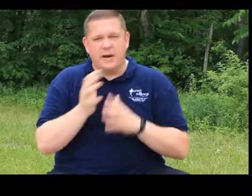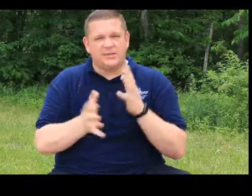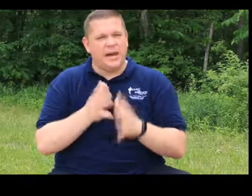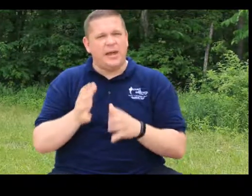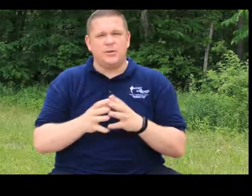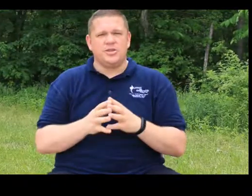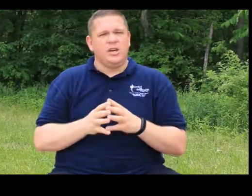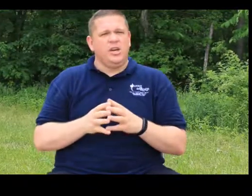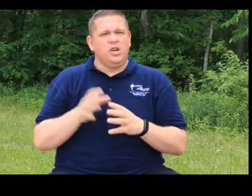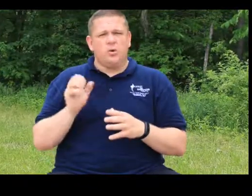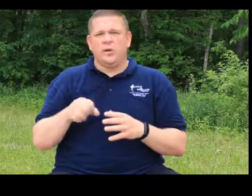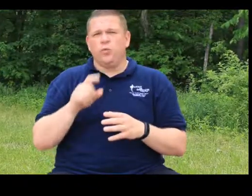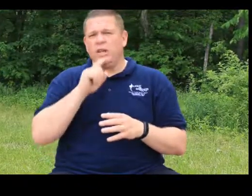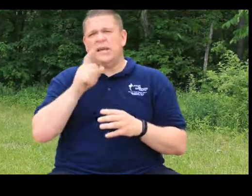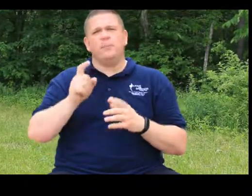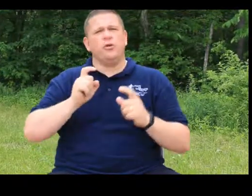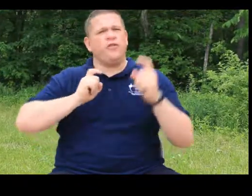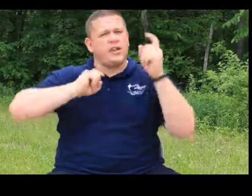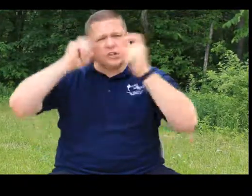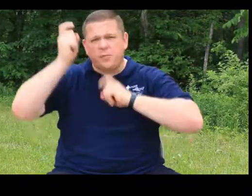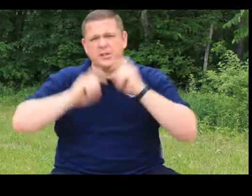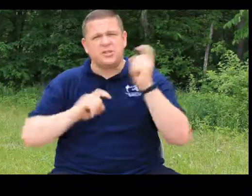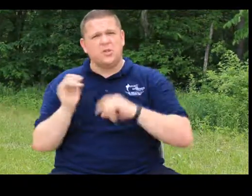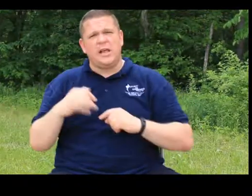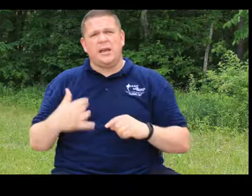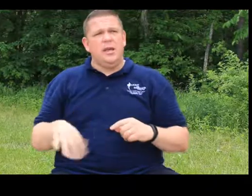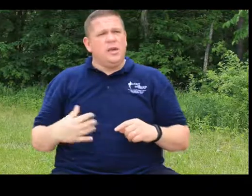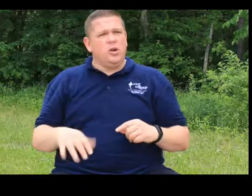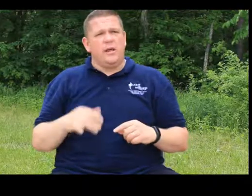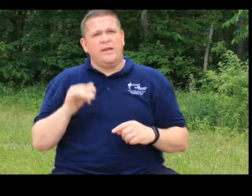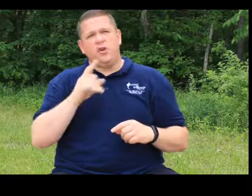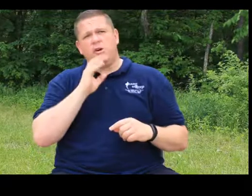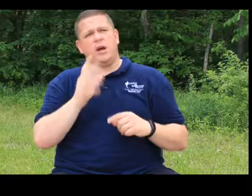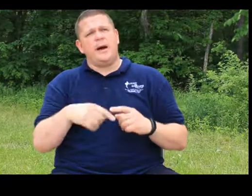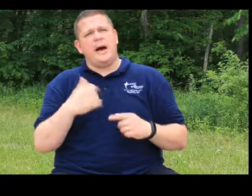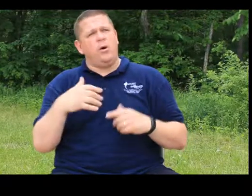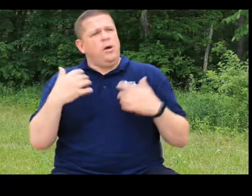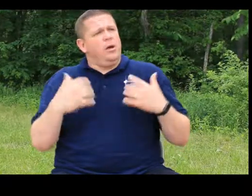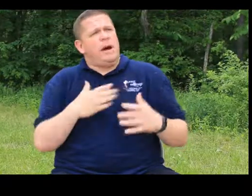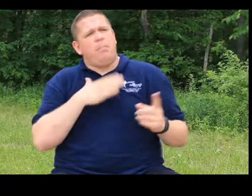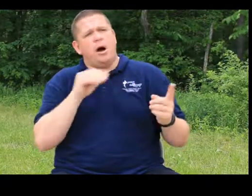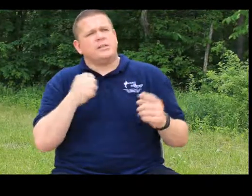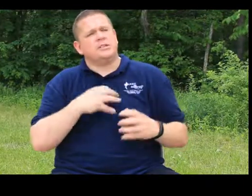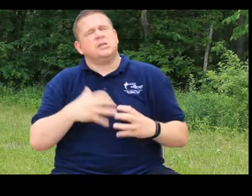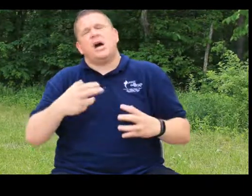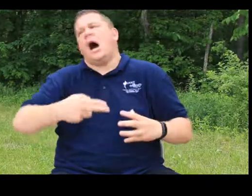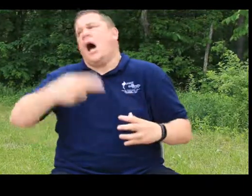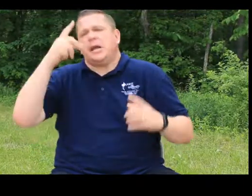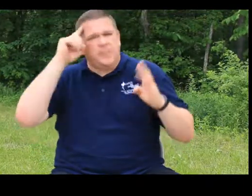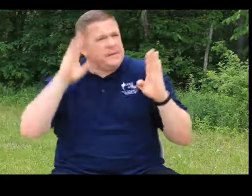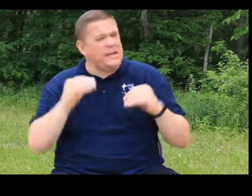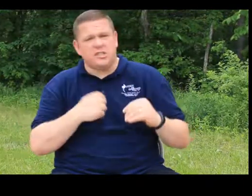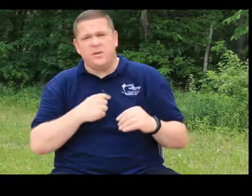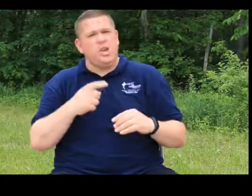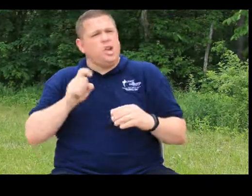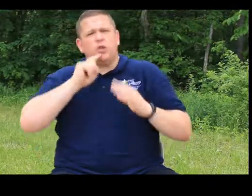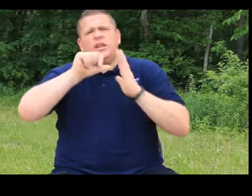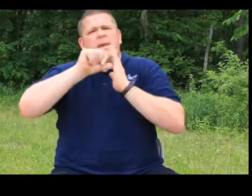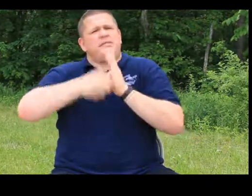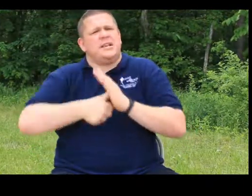about sign language. You can really put facial expressions to it, like, you know, like, if you're talking about how my boss has such high expectations of me, you could really emphasize